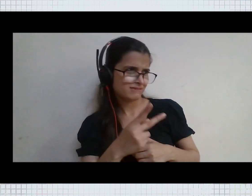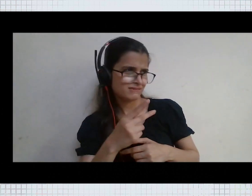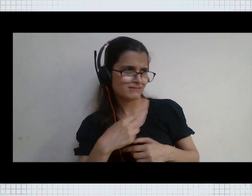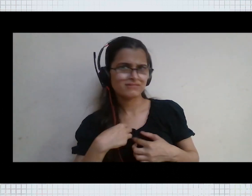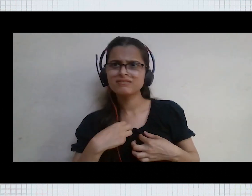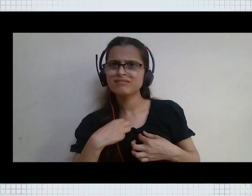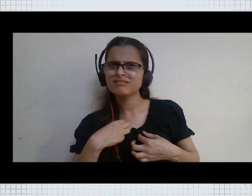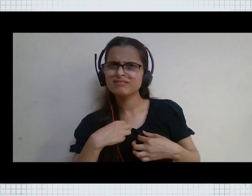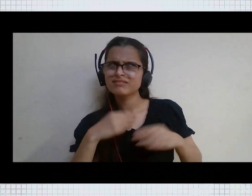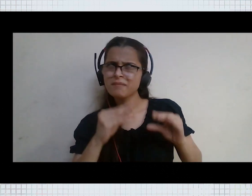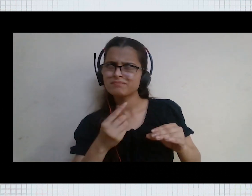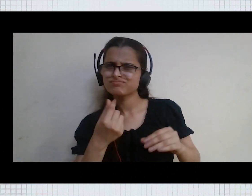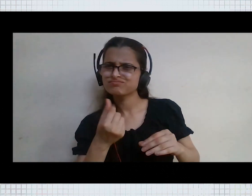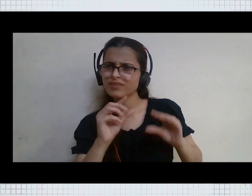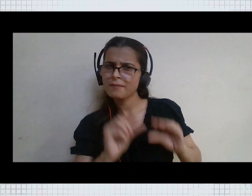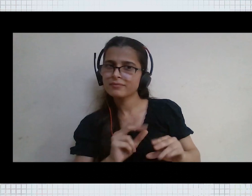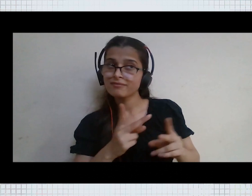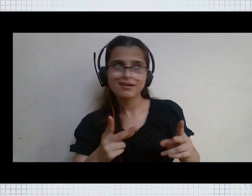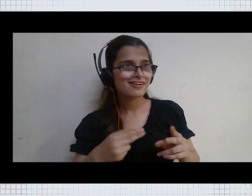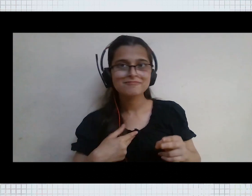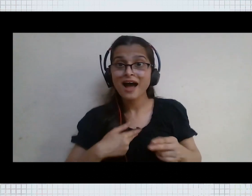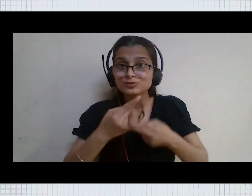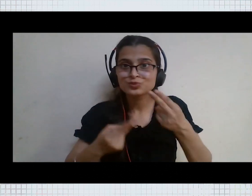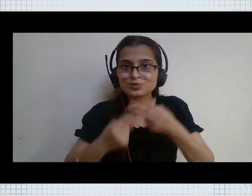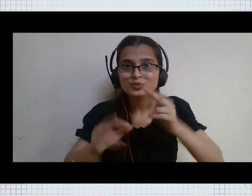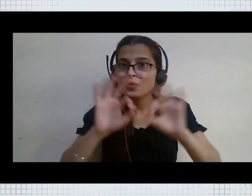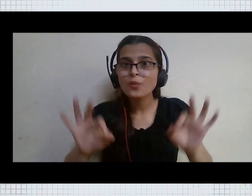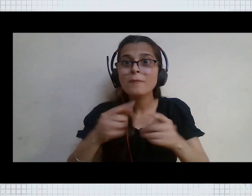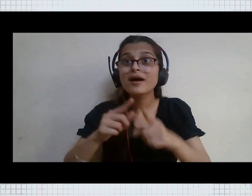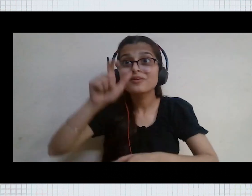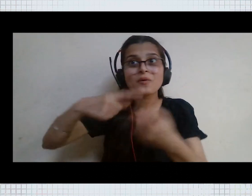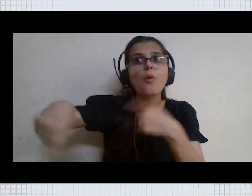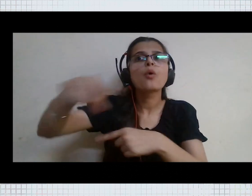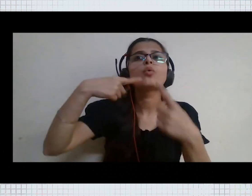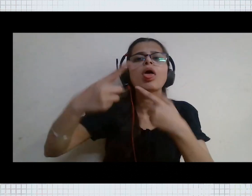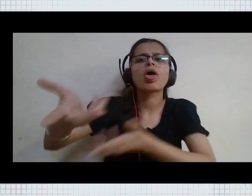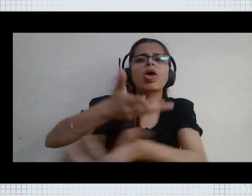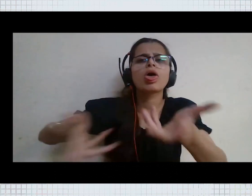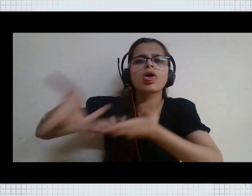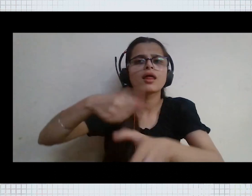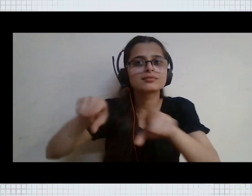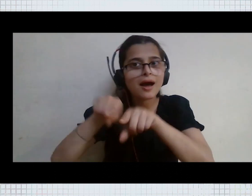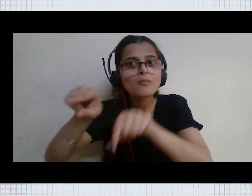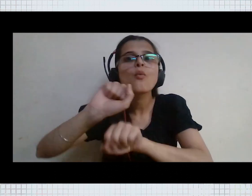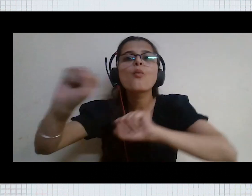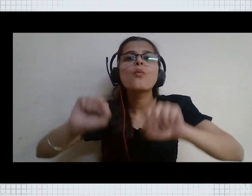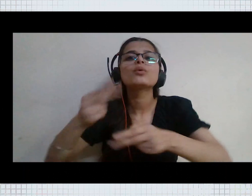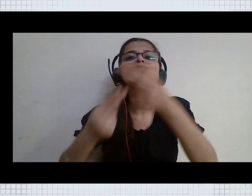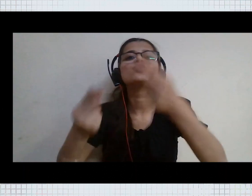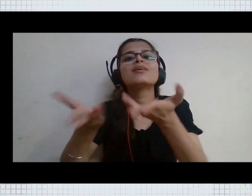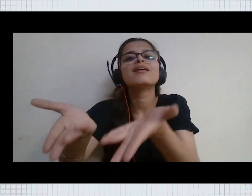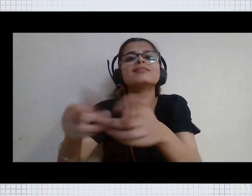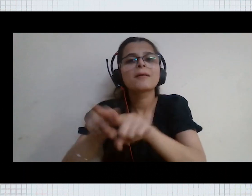it is not my story it is your story because you will be talking about it you will be discussing me